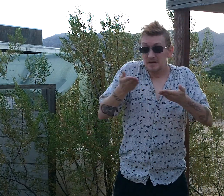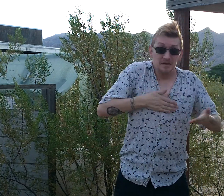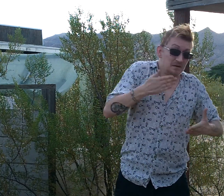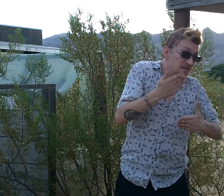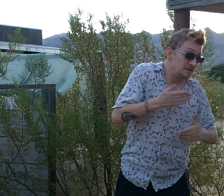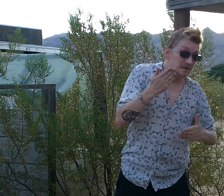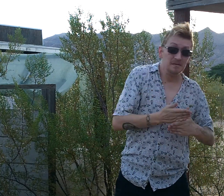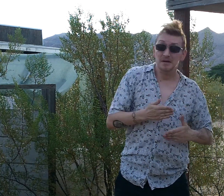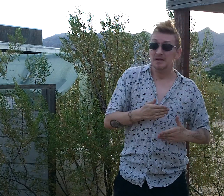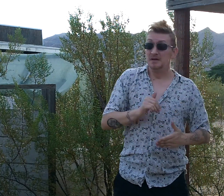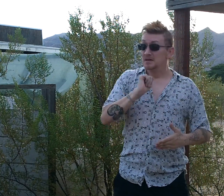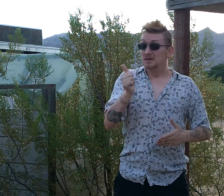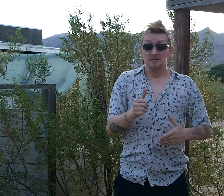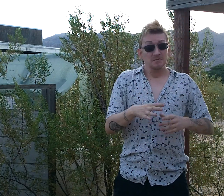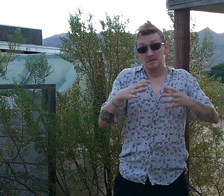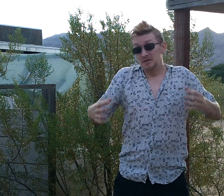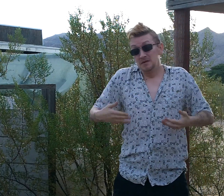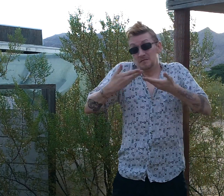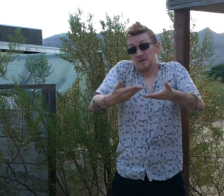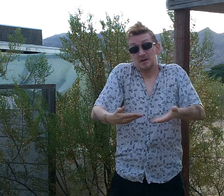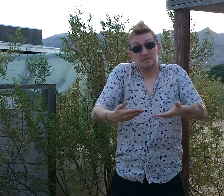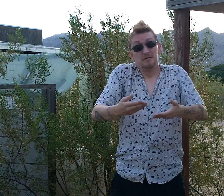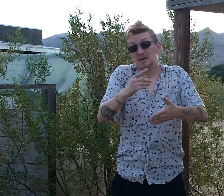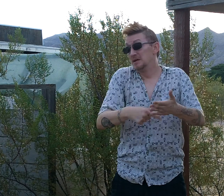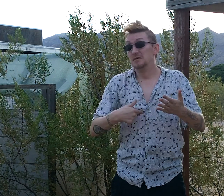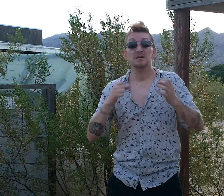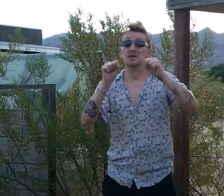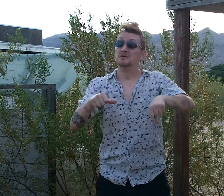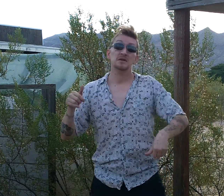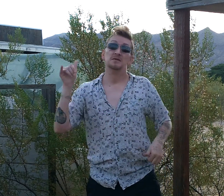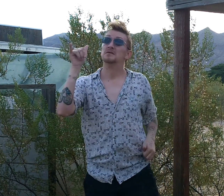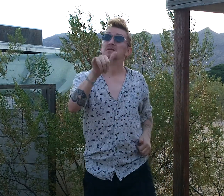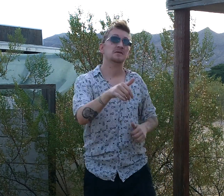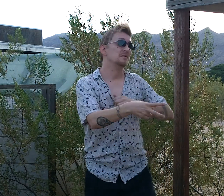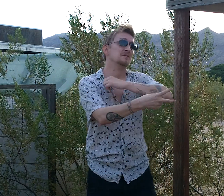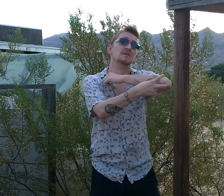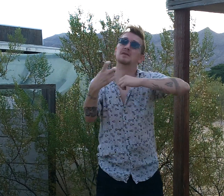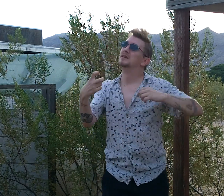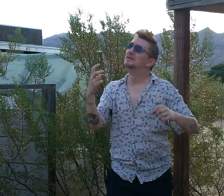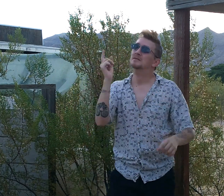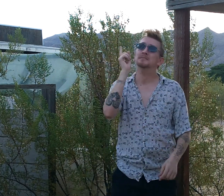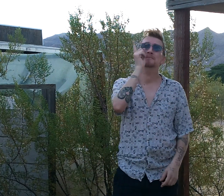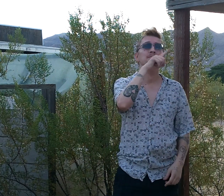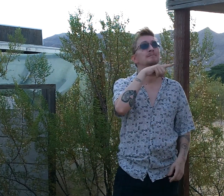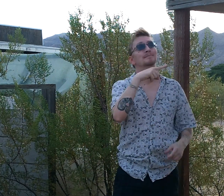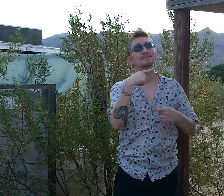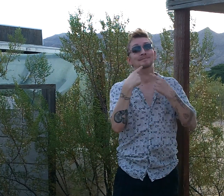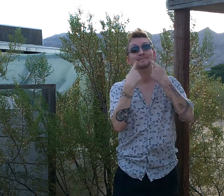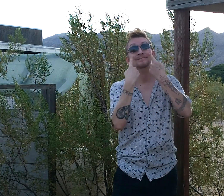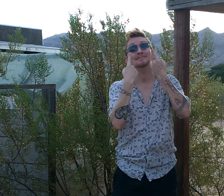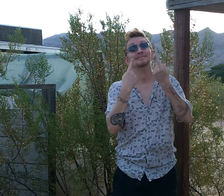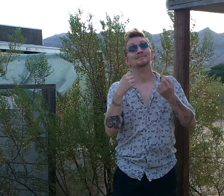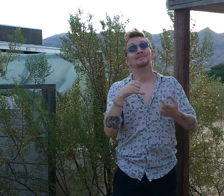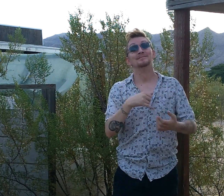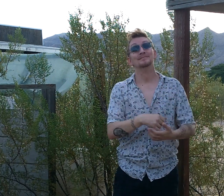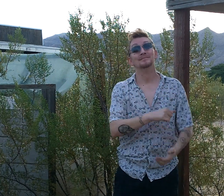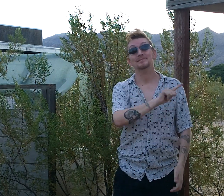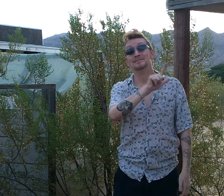Not much to give, I gave what I could and the rest was stolen Fake smiles is all